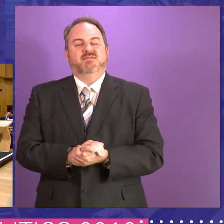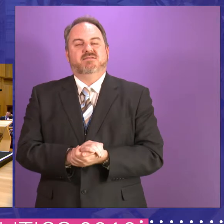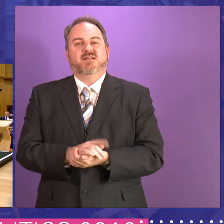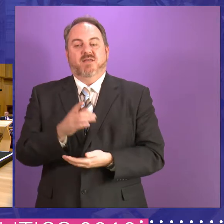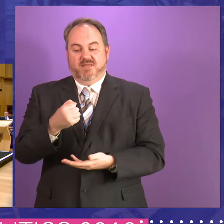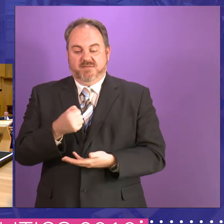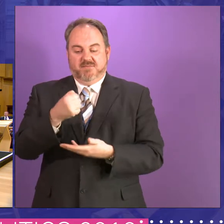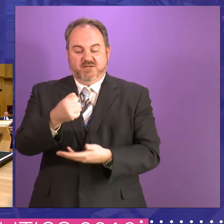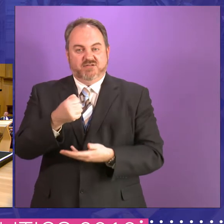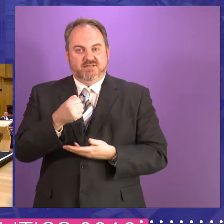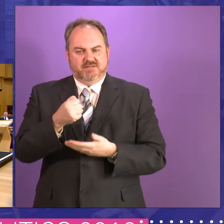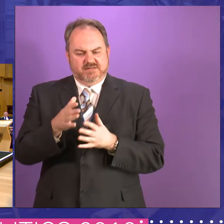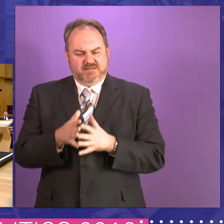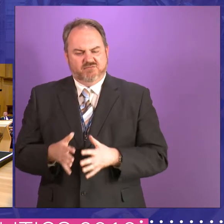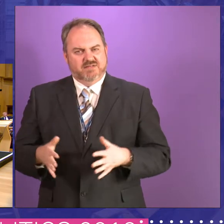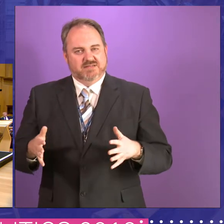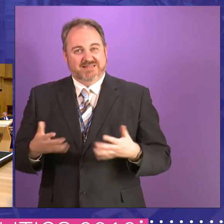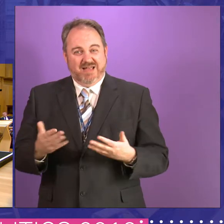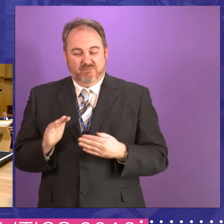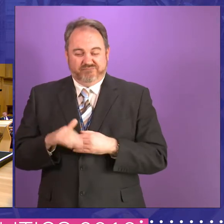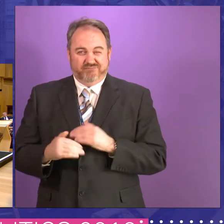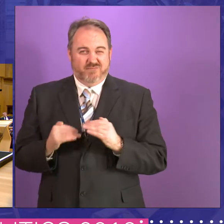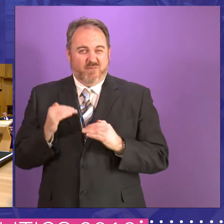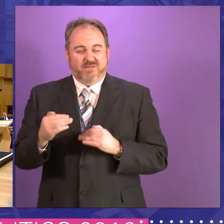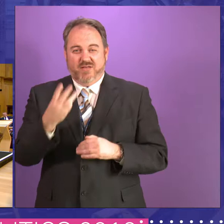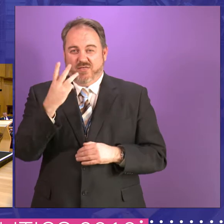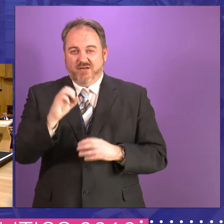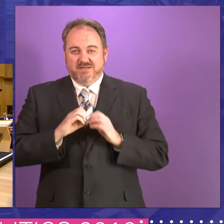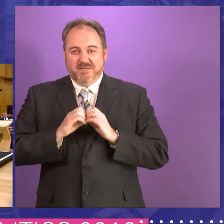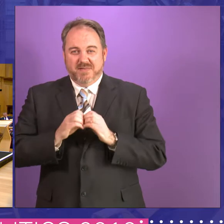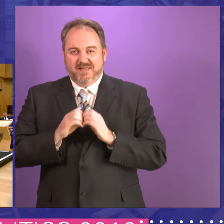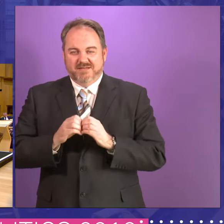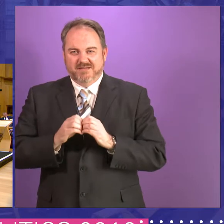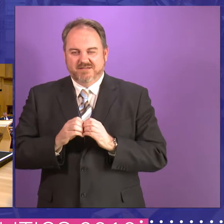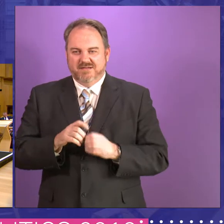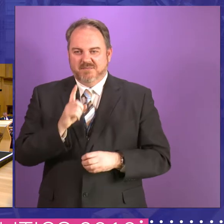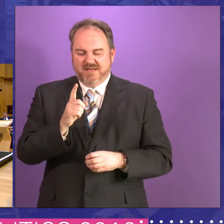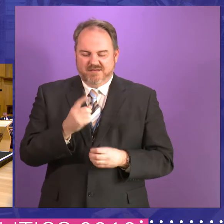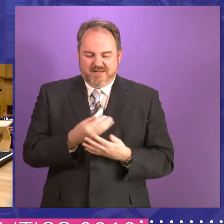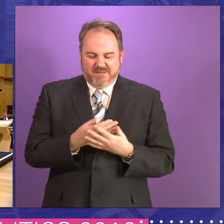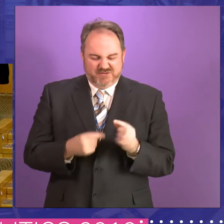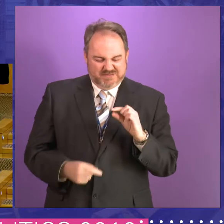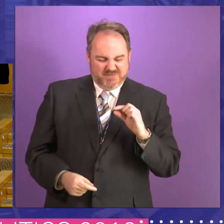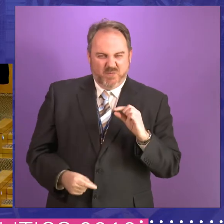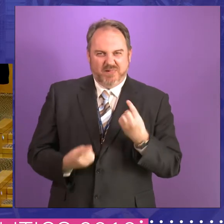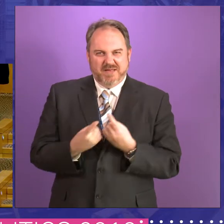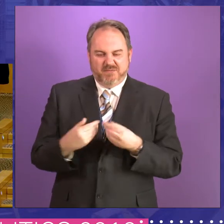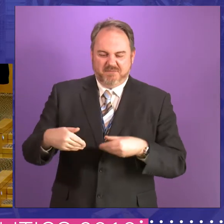is the budget has grown and it's now well over 30 billion. Uh, I'm trying to work out what a pickle pickle is in the 30 billion, so.